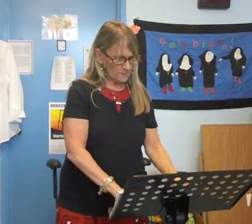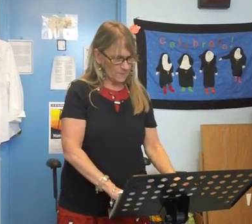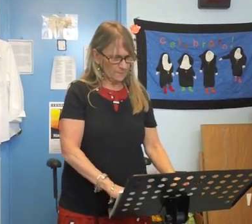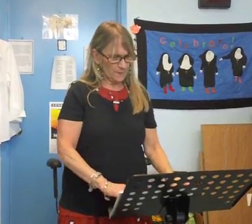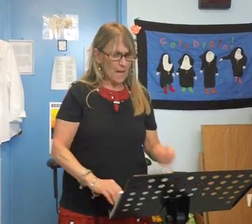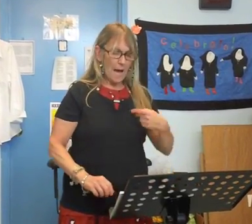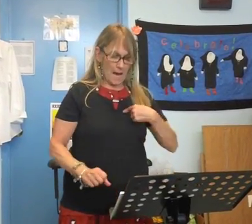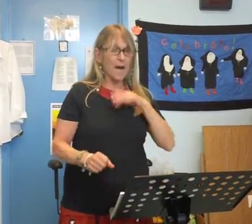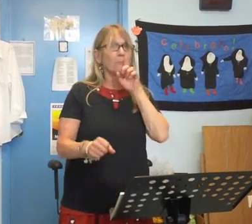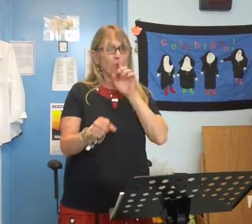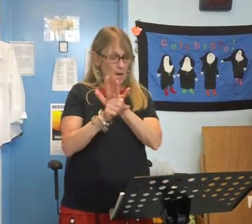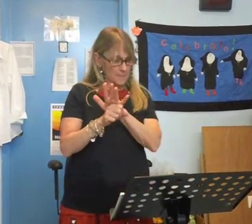I promise